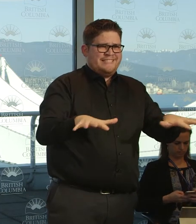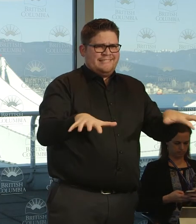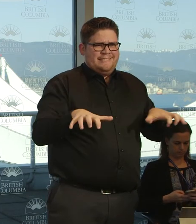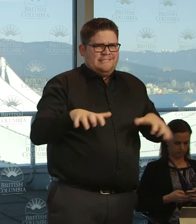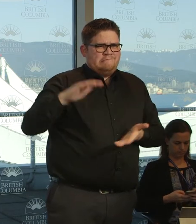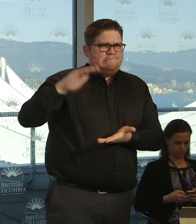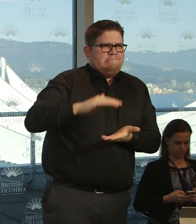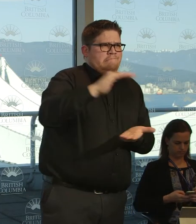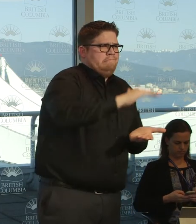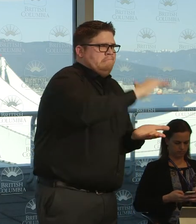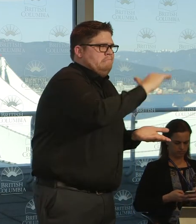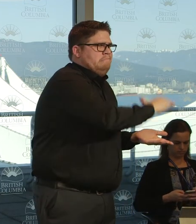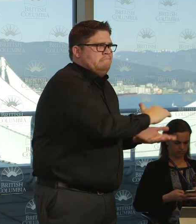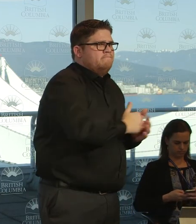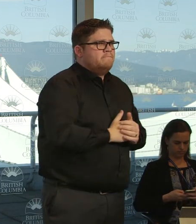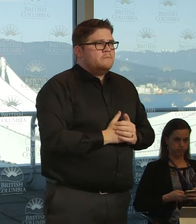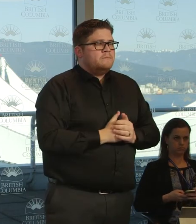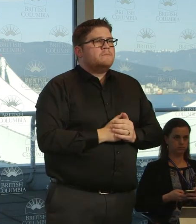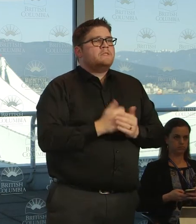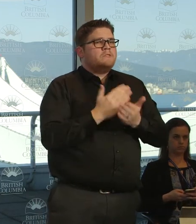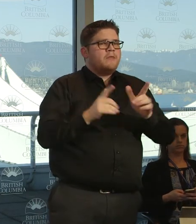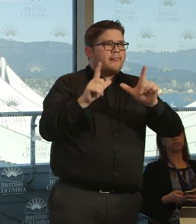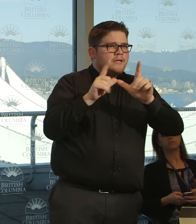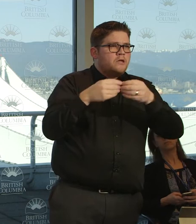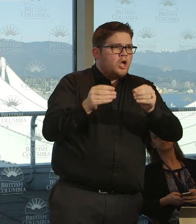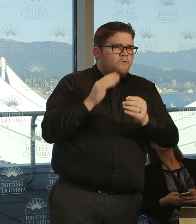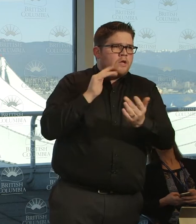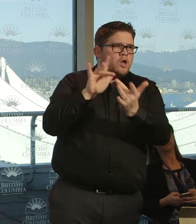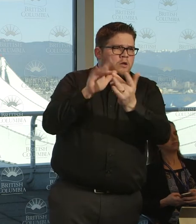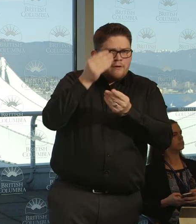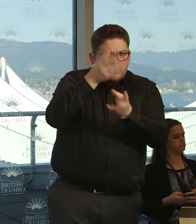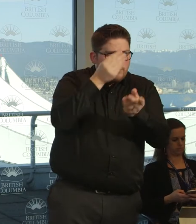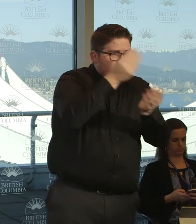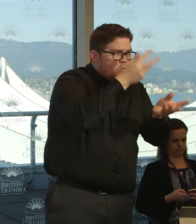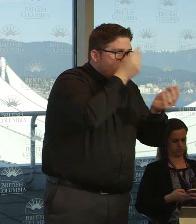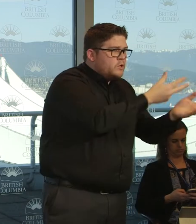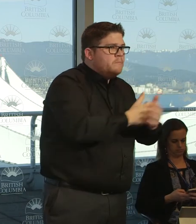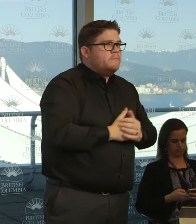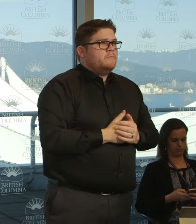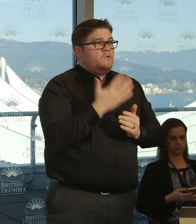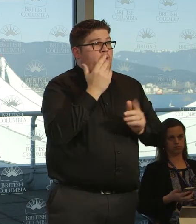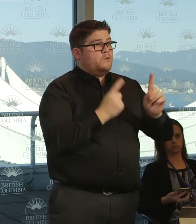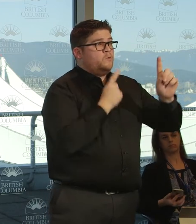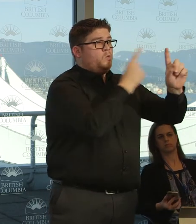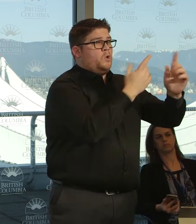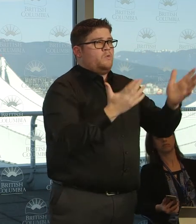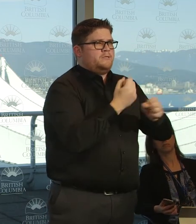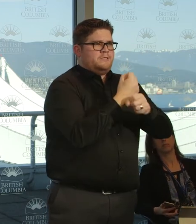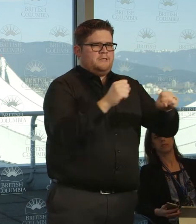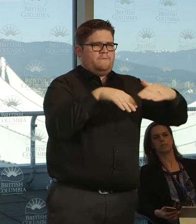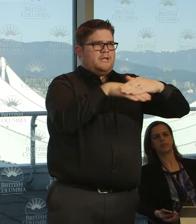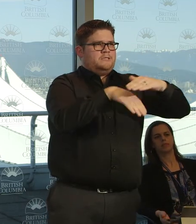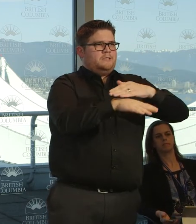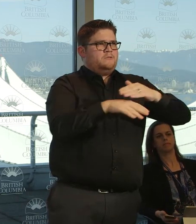officers in the coming days to make sure that we continue to have safe and reliable access to essential childcare during this very